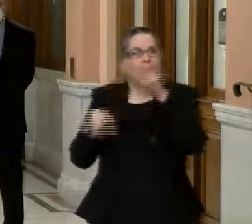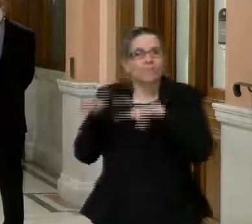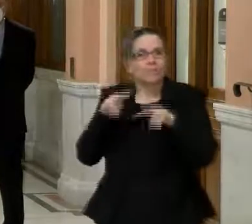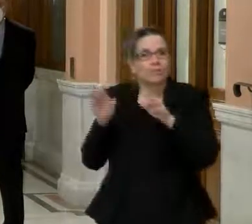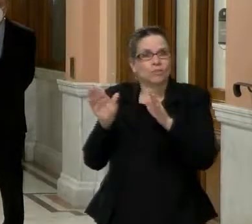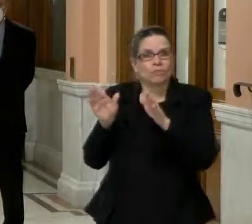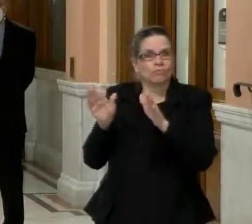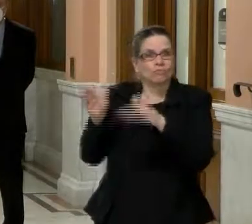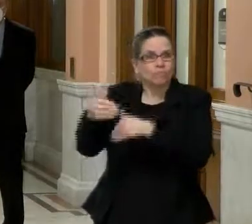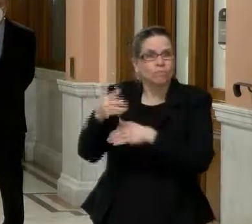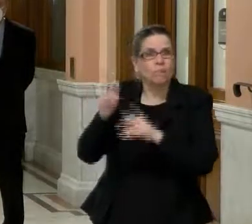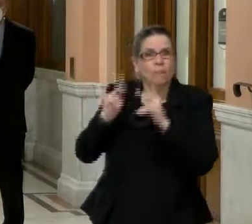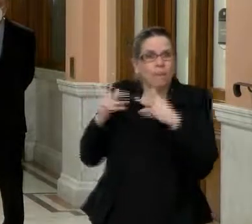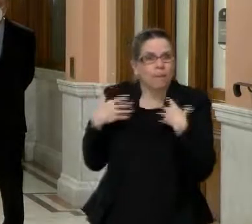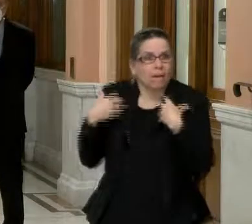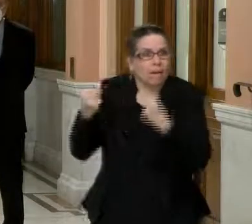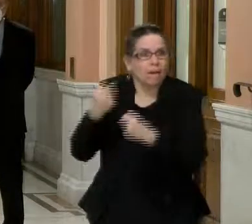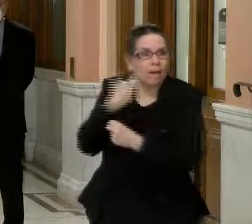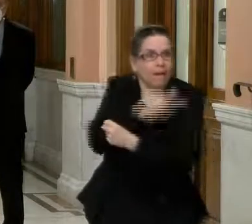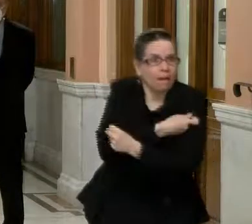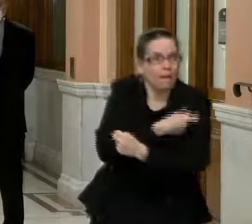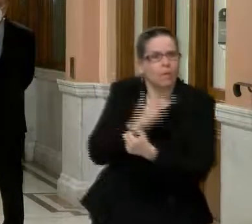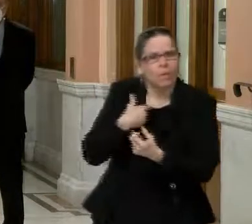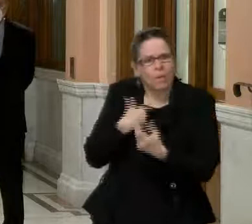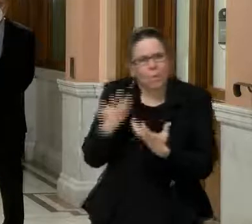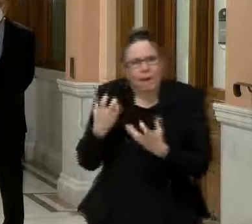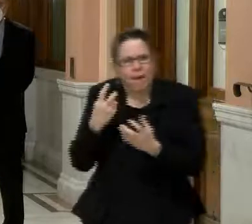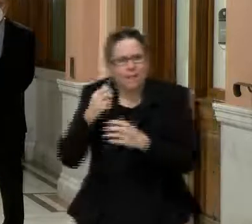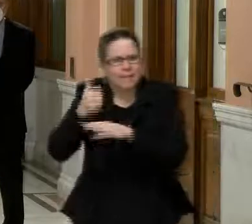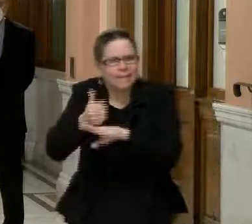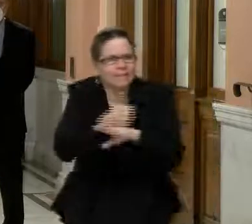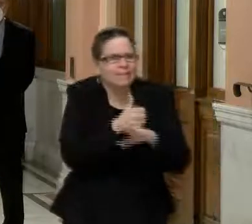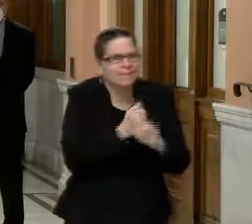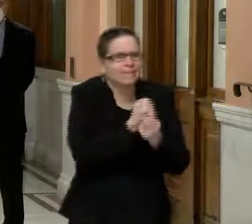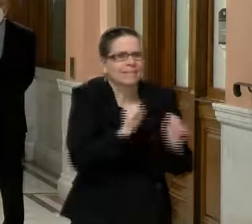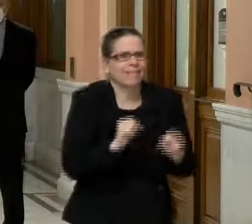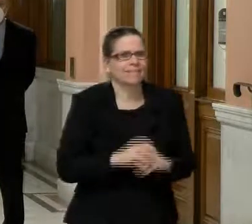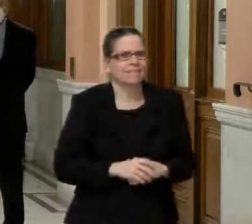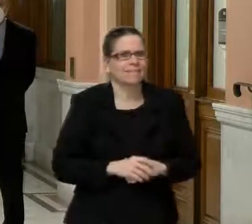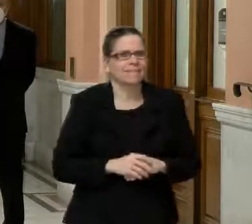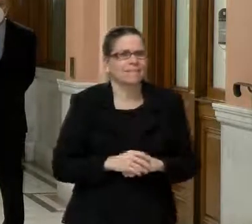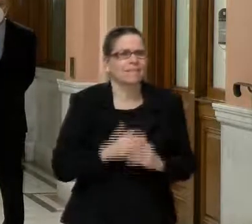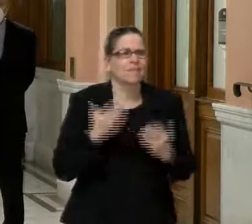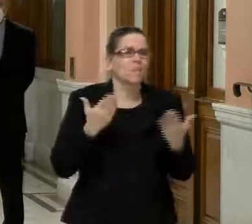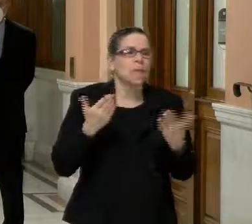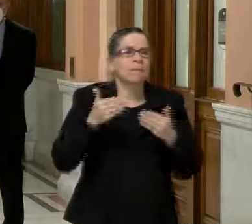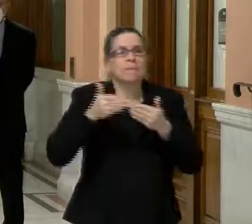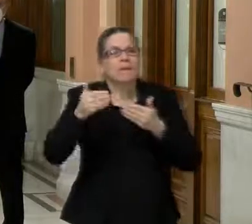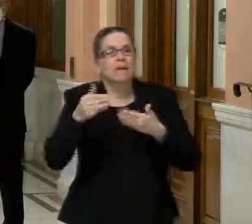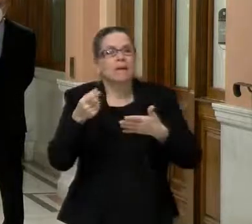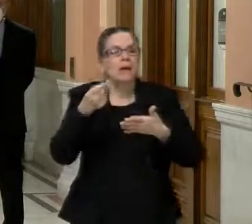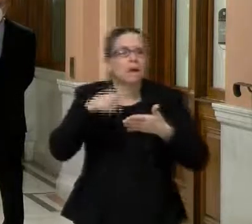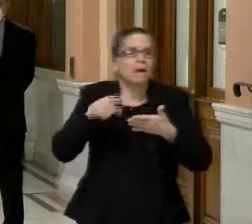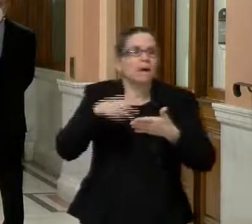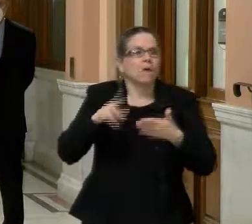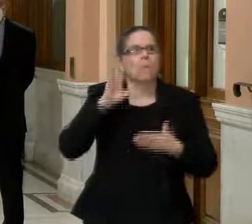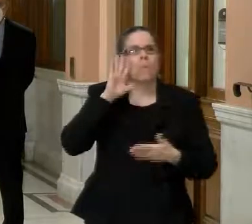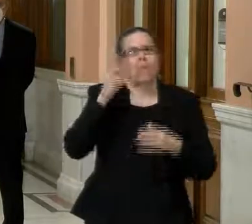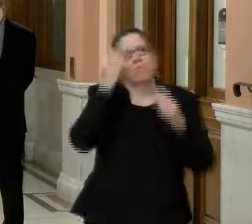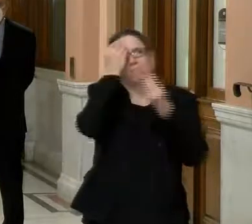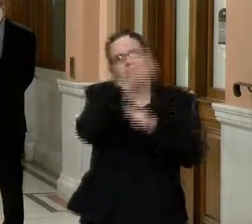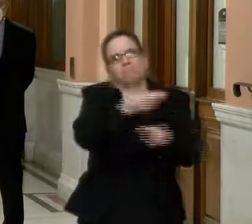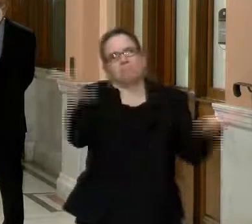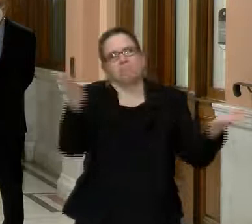um, good options that hopefully, if not by next week, this time next week, even before that, we'll be able to